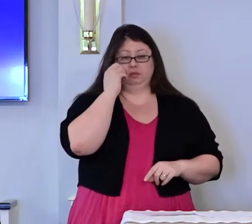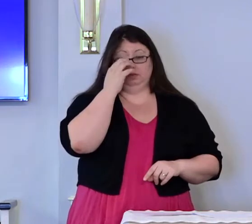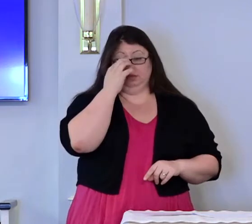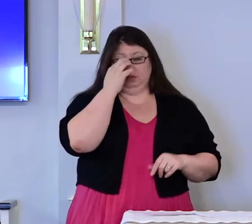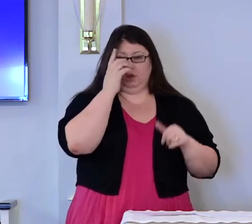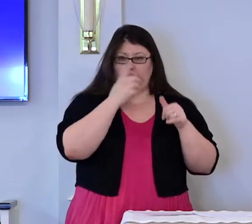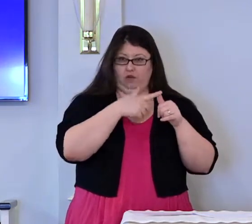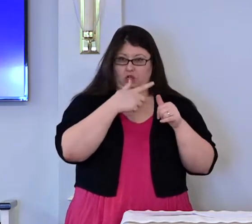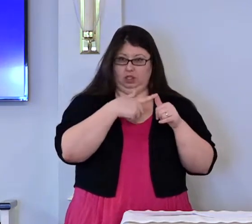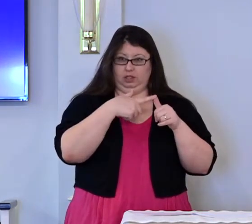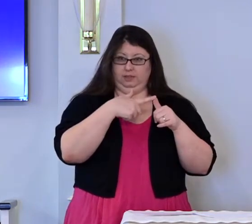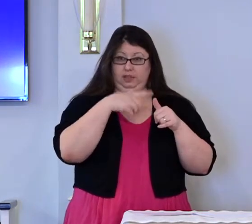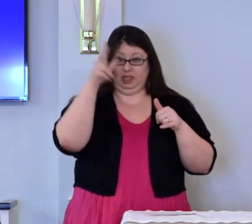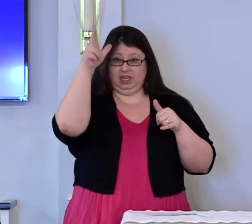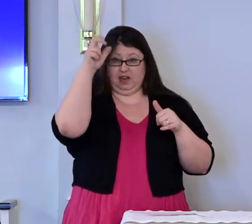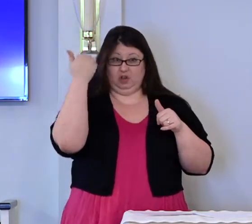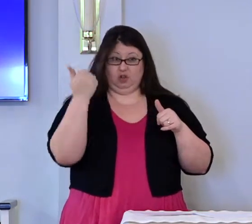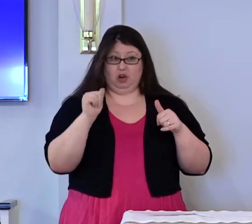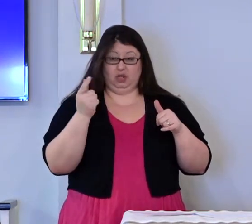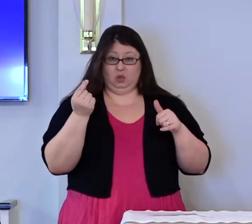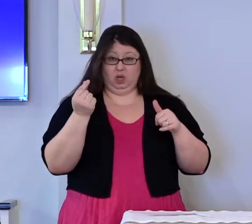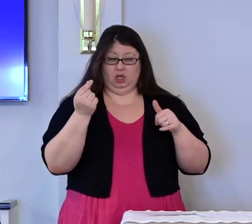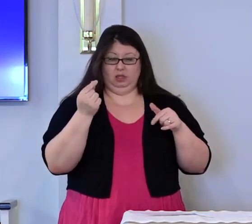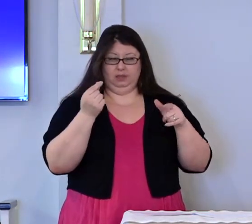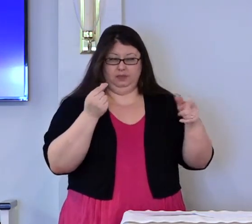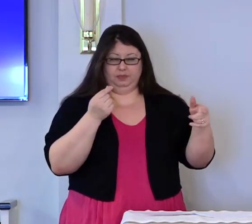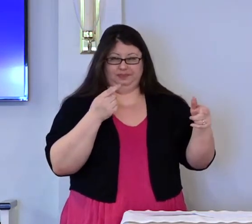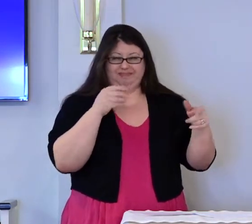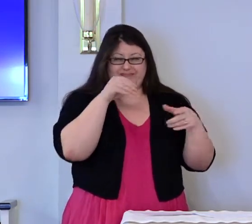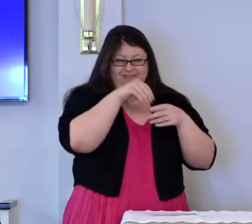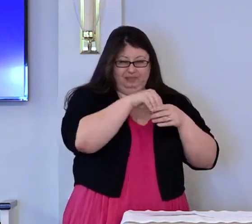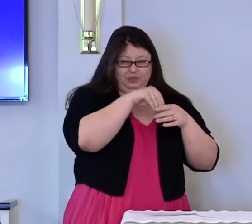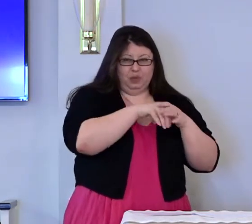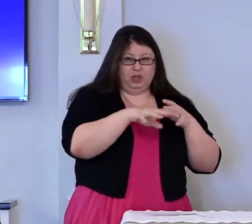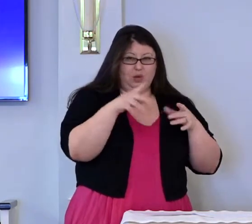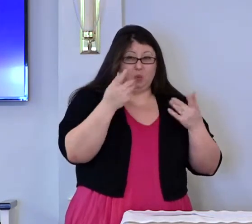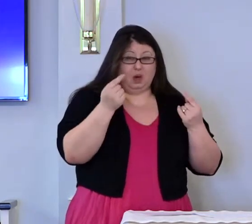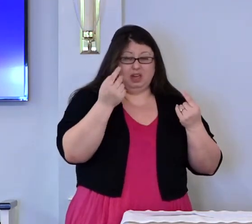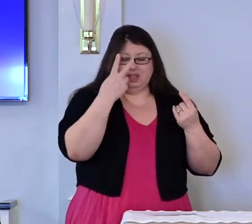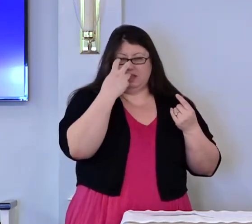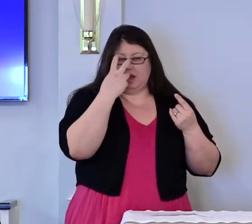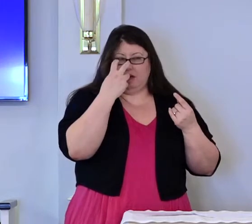First, he tries to sow doubt in Jesus' mind.